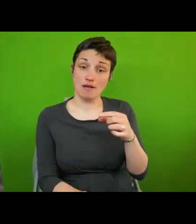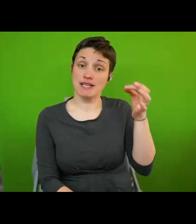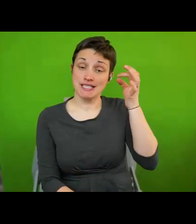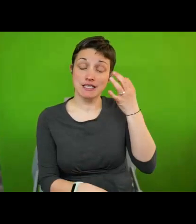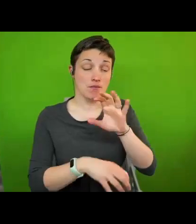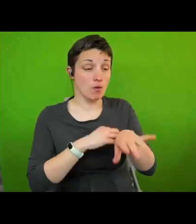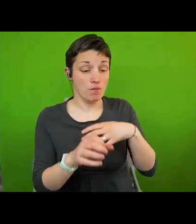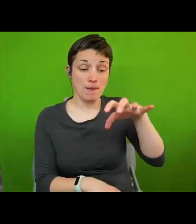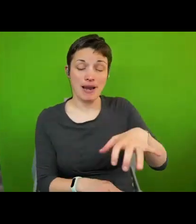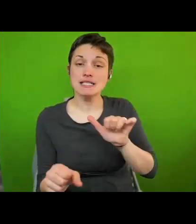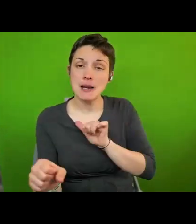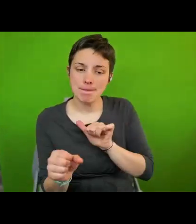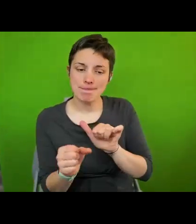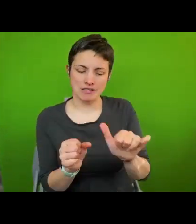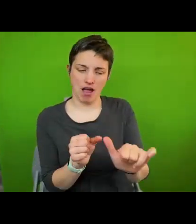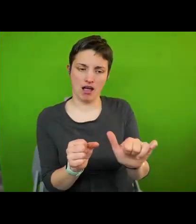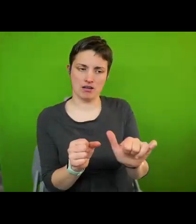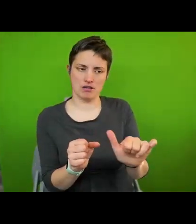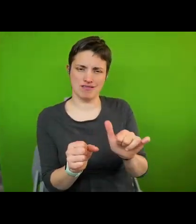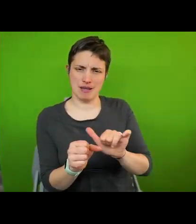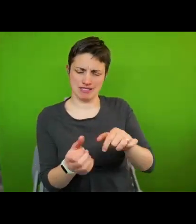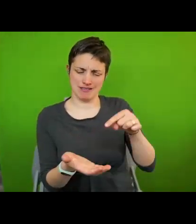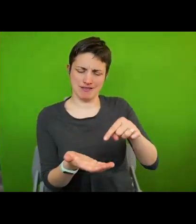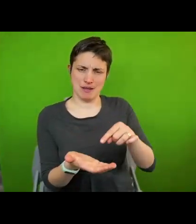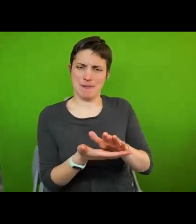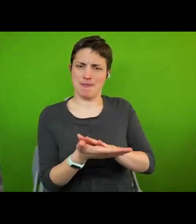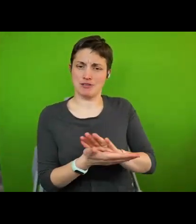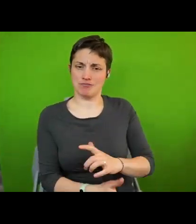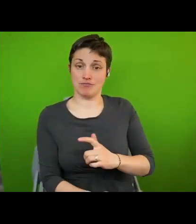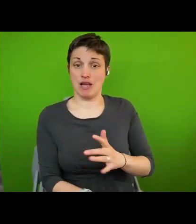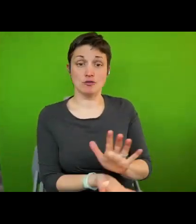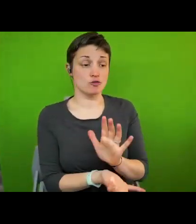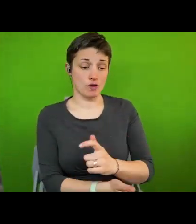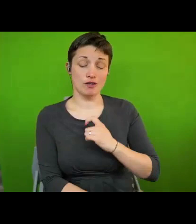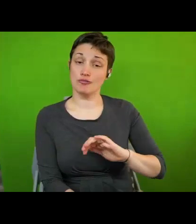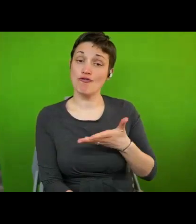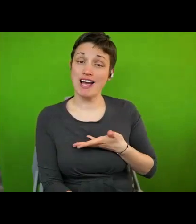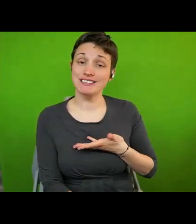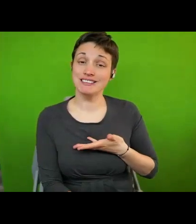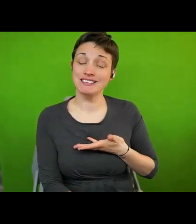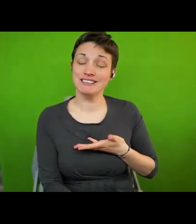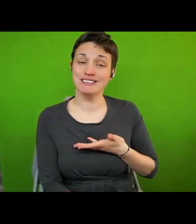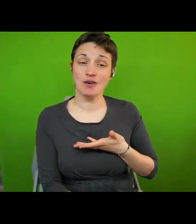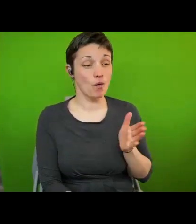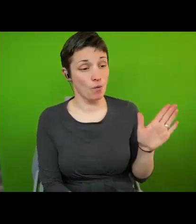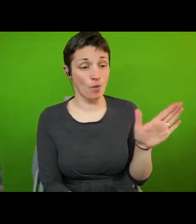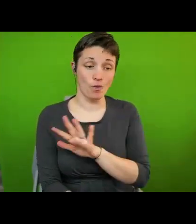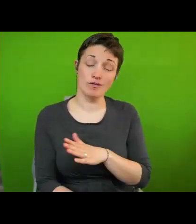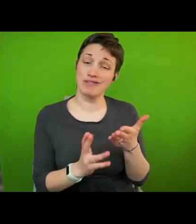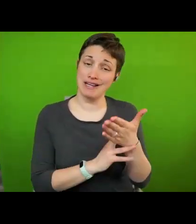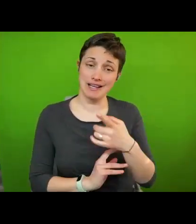and better being understood as enjoying human rights or enjoying human rights for all uh to a greater